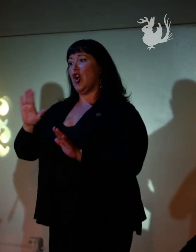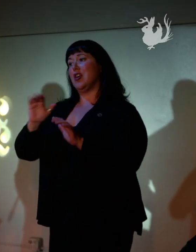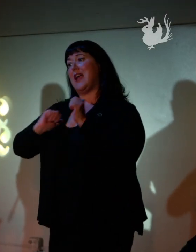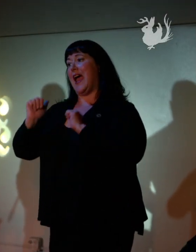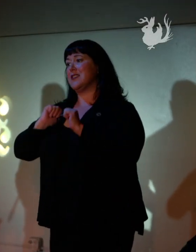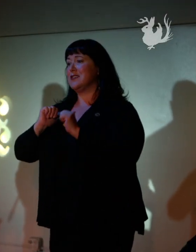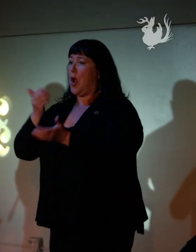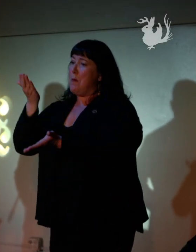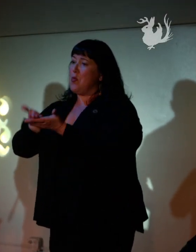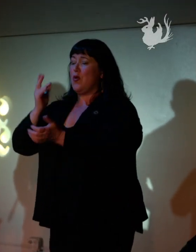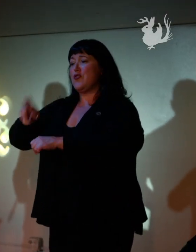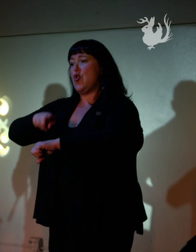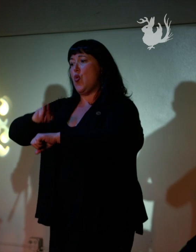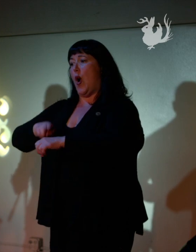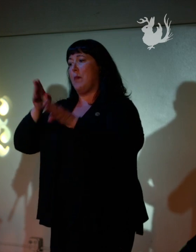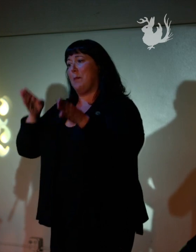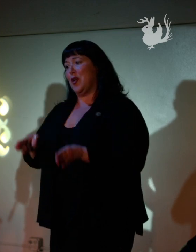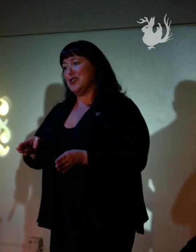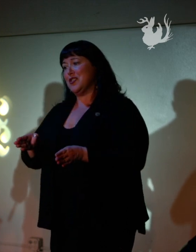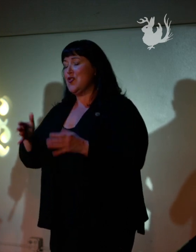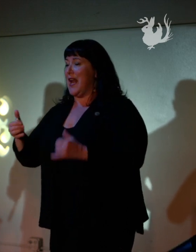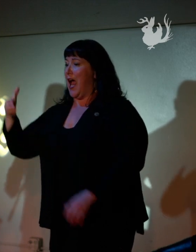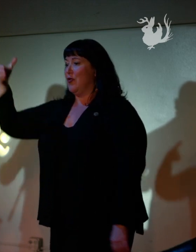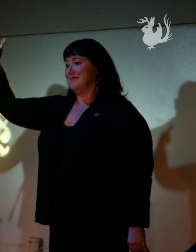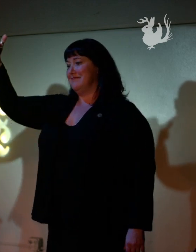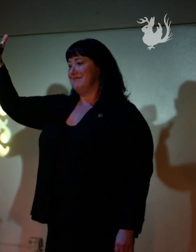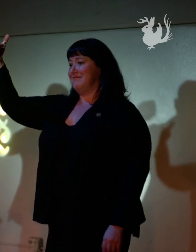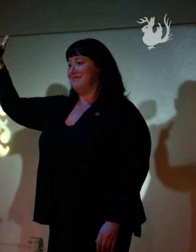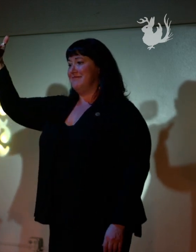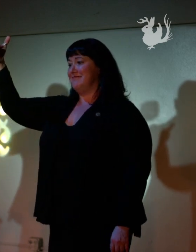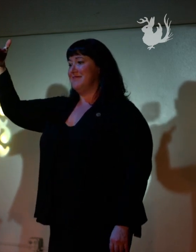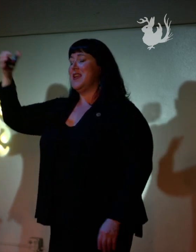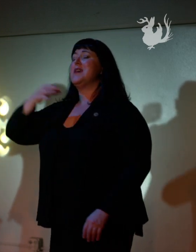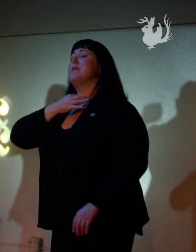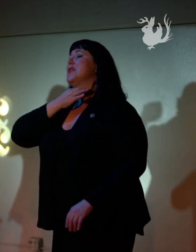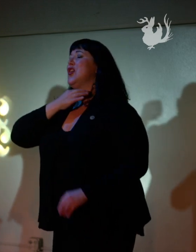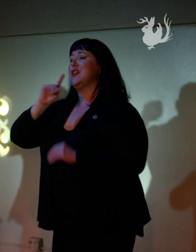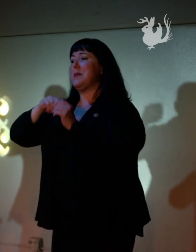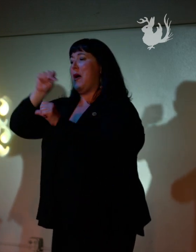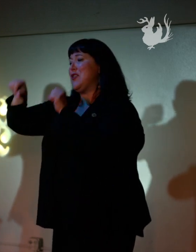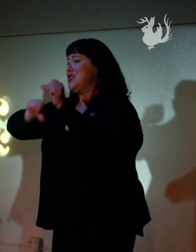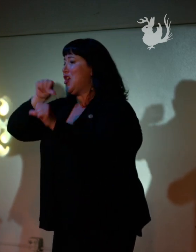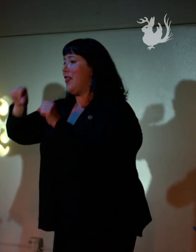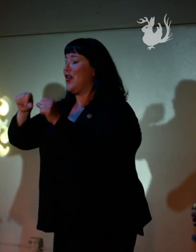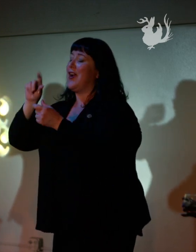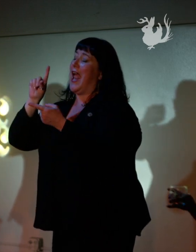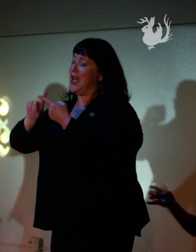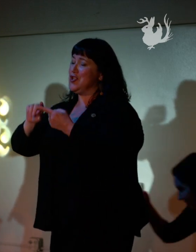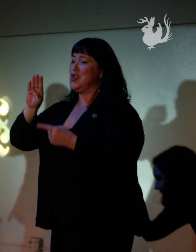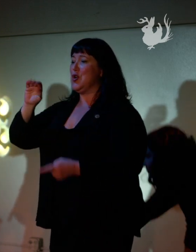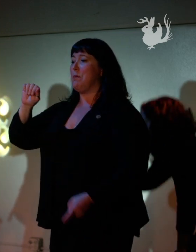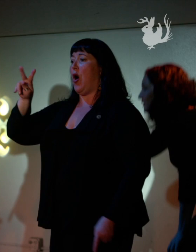a normal person. So I'd like to raise a glass to being curious about one another, and to Barbara.